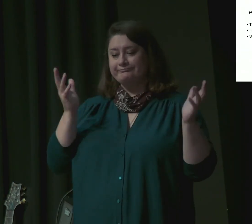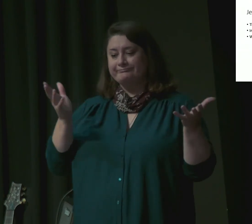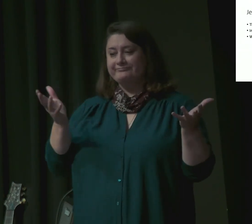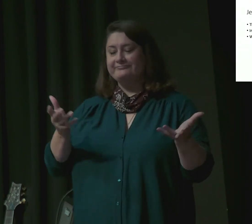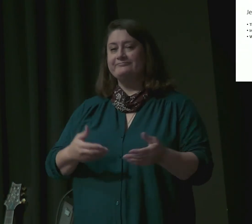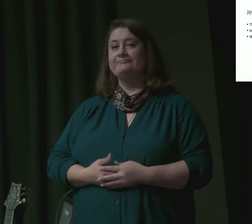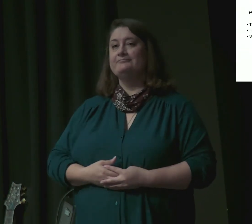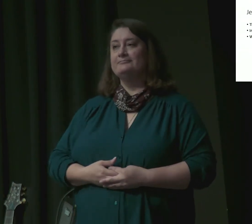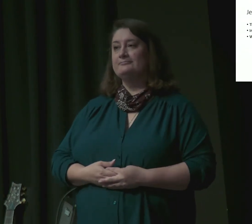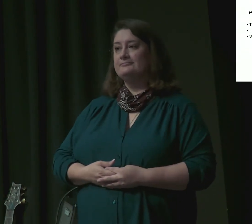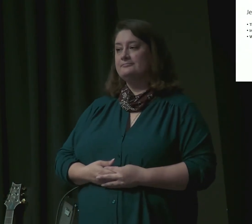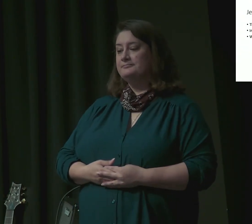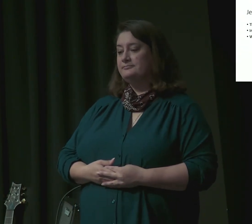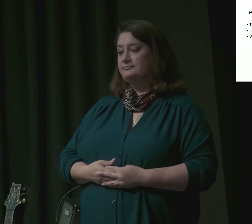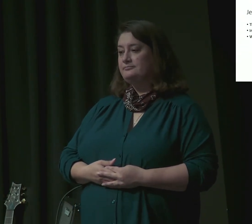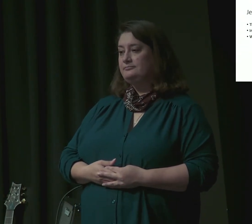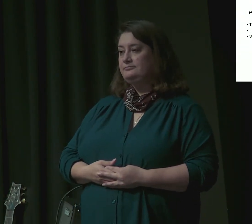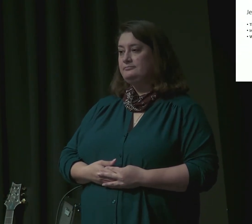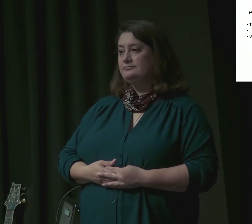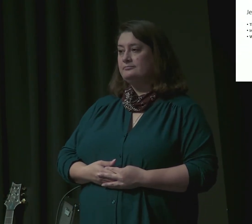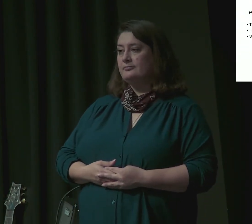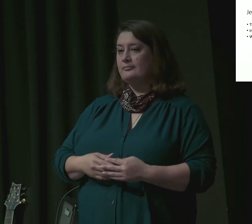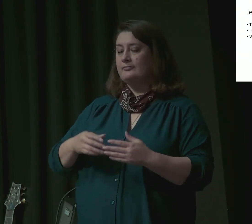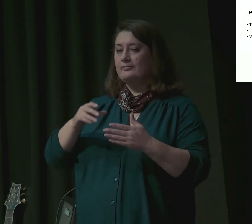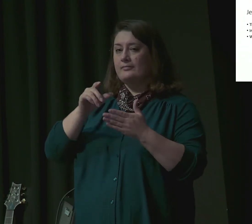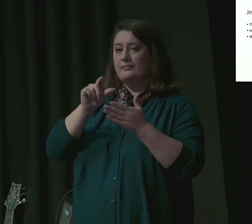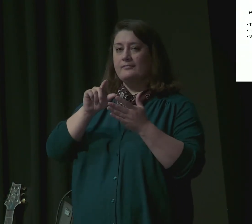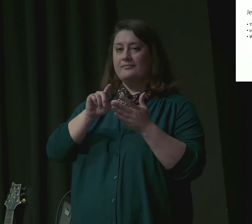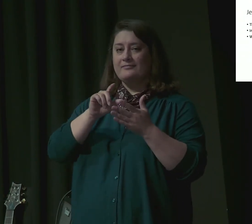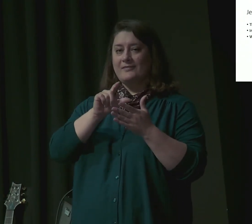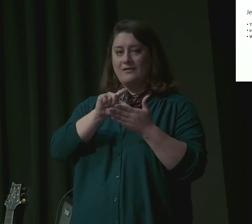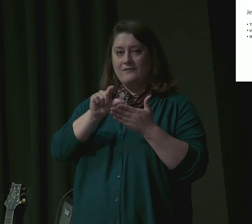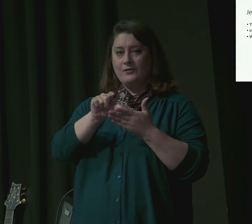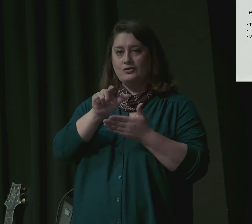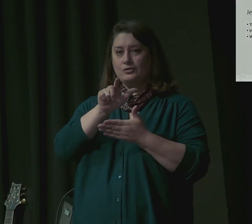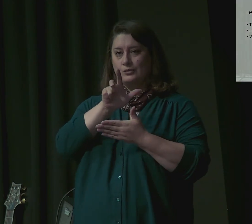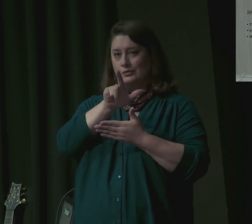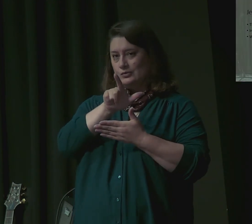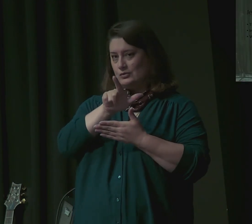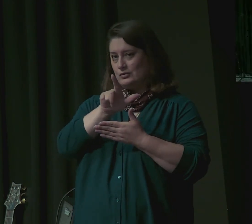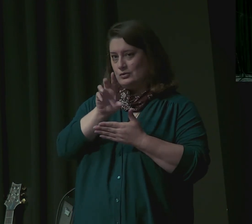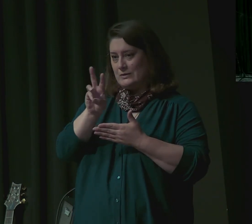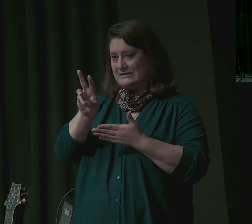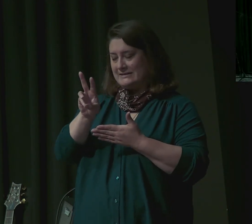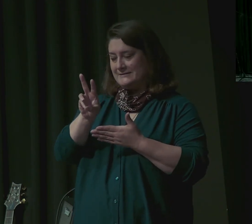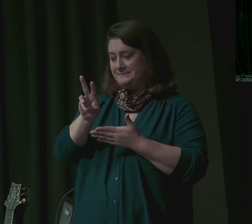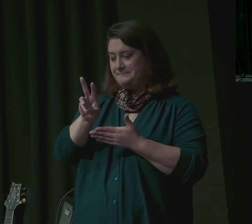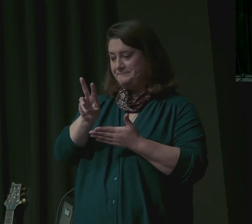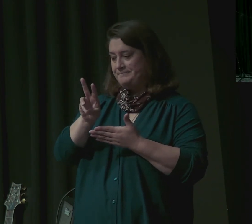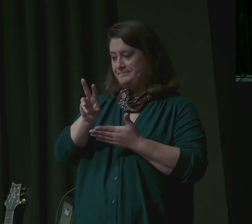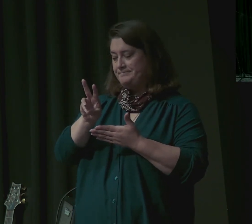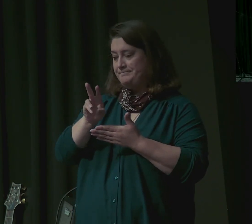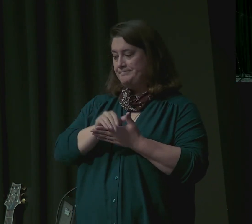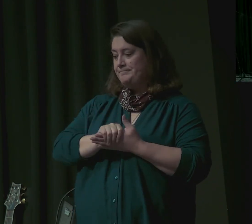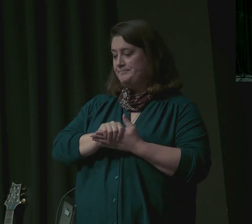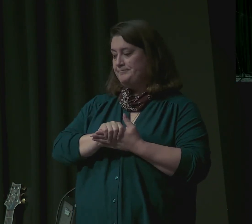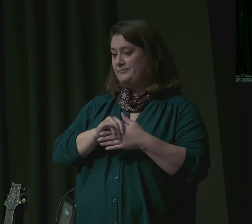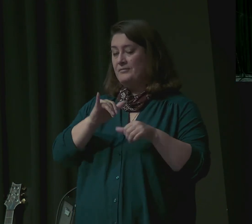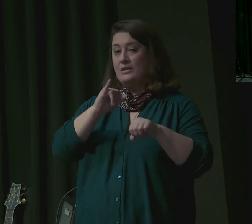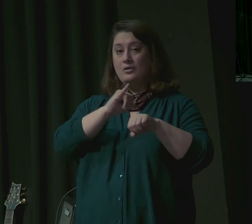Again, Moses wrote beginning in verse 26, when Joseph came home, they brought into the house to him the present that they had with